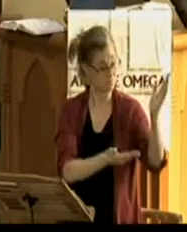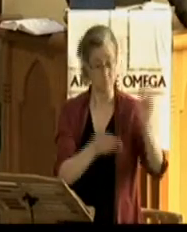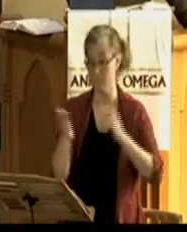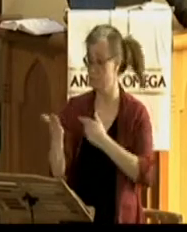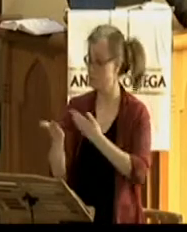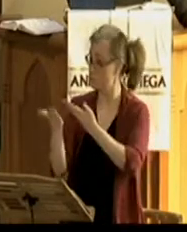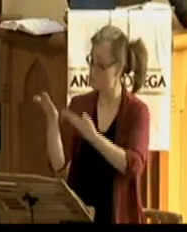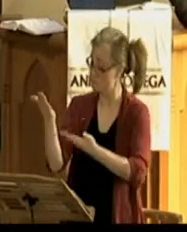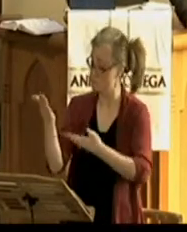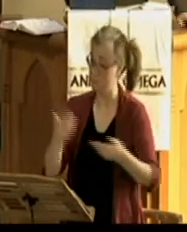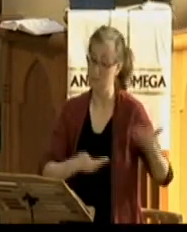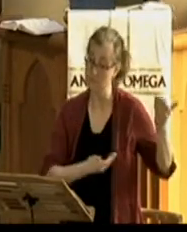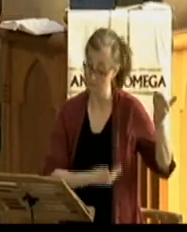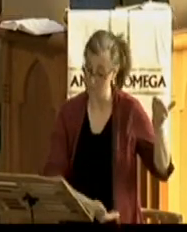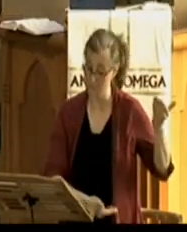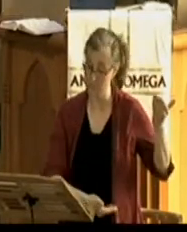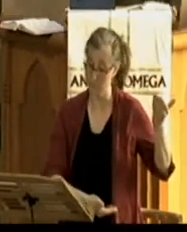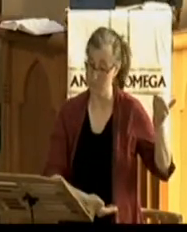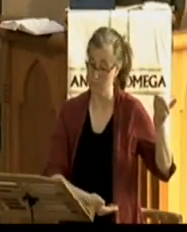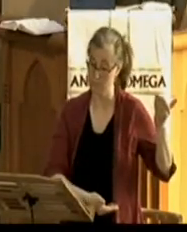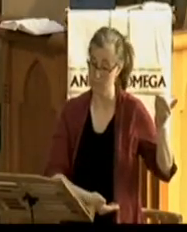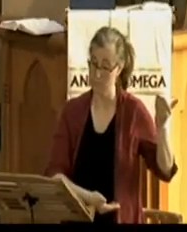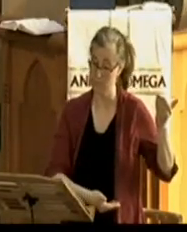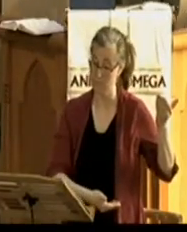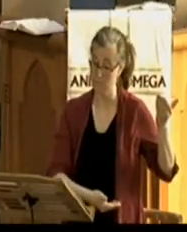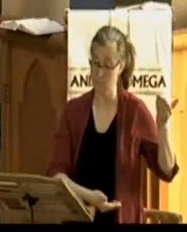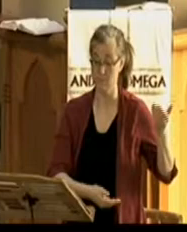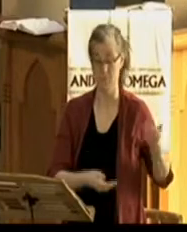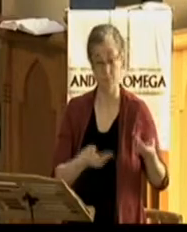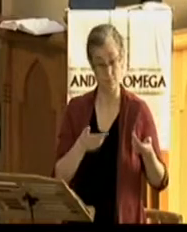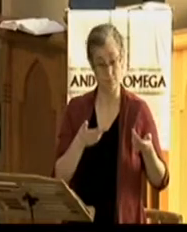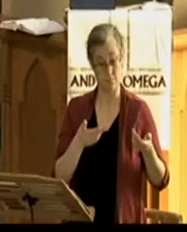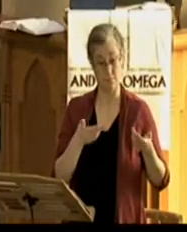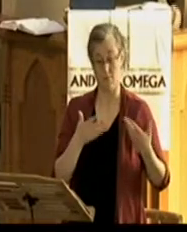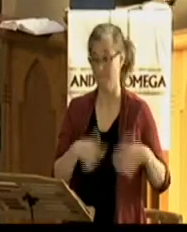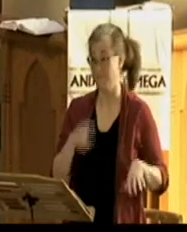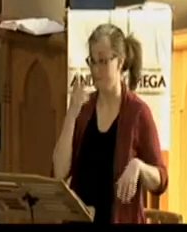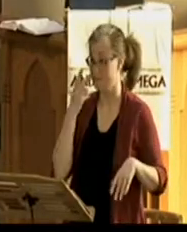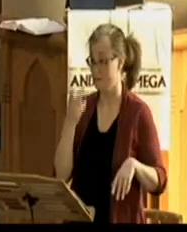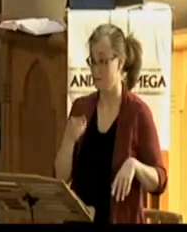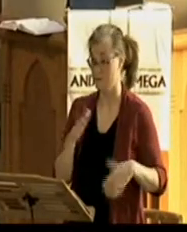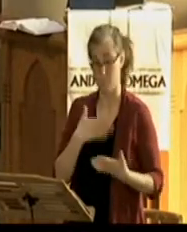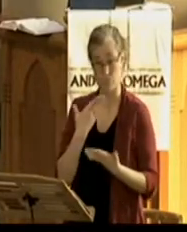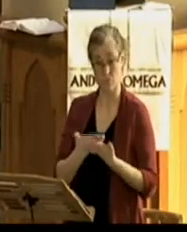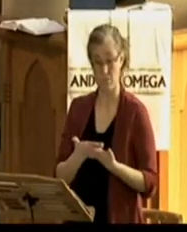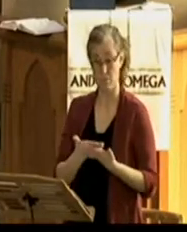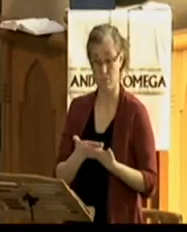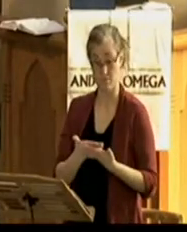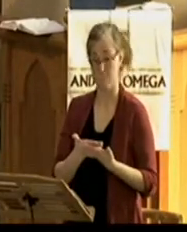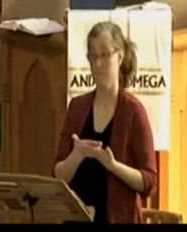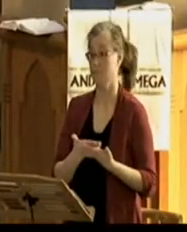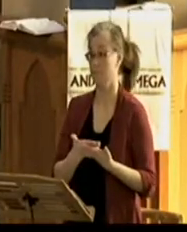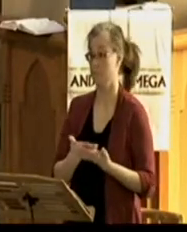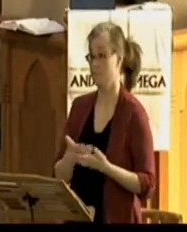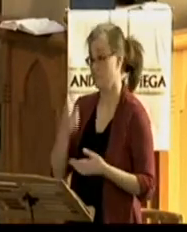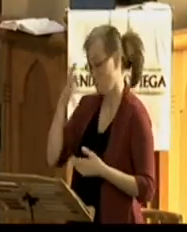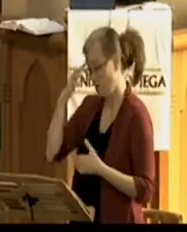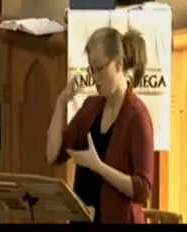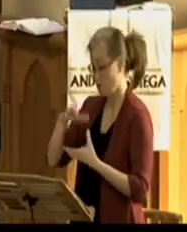Why does God, I mean, God has not saved us outside of evidence. But this shows our triune God does not use evidence as